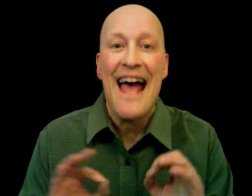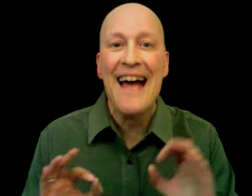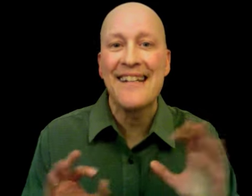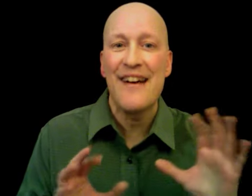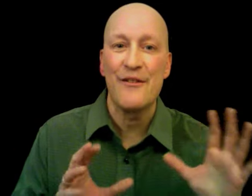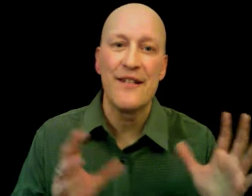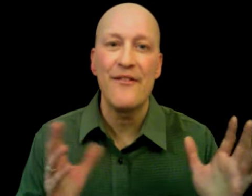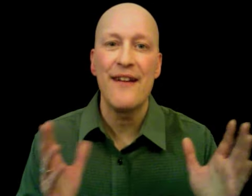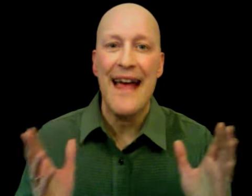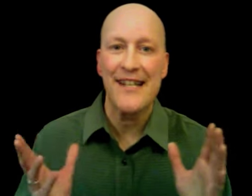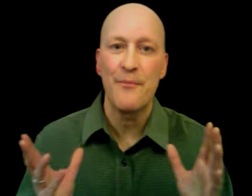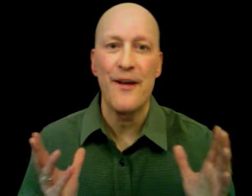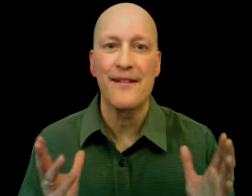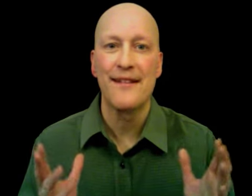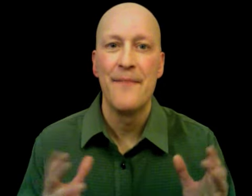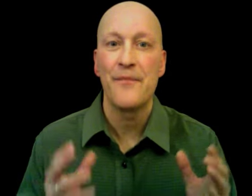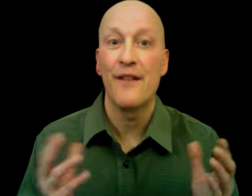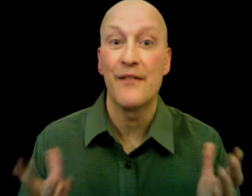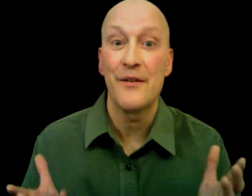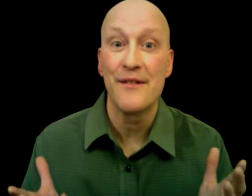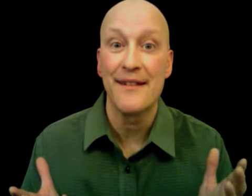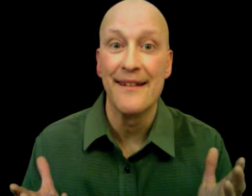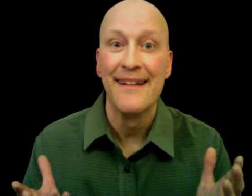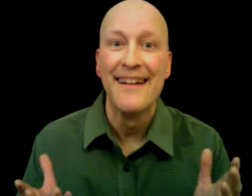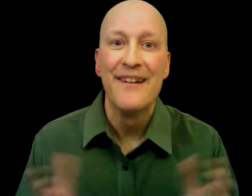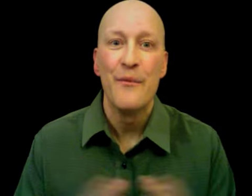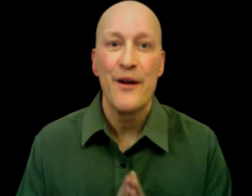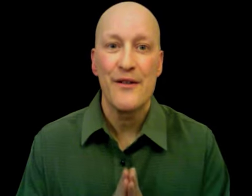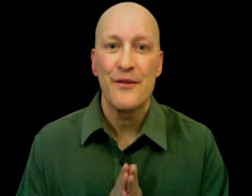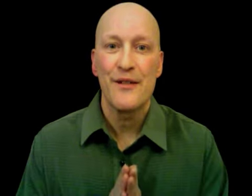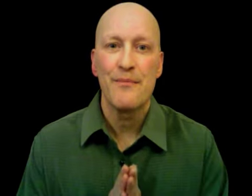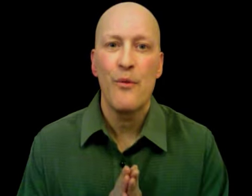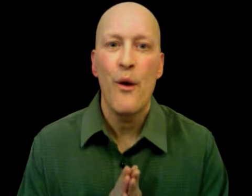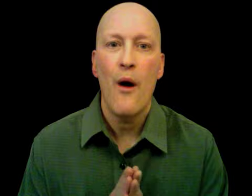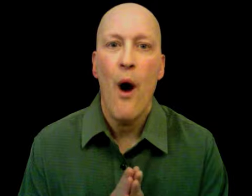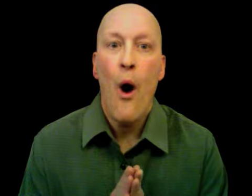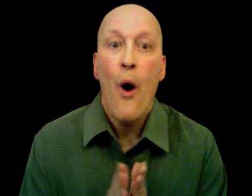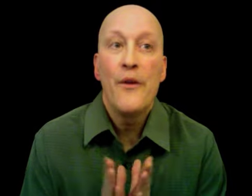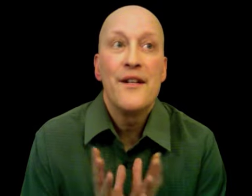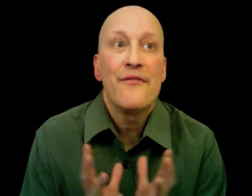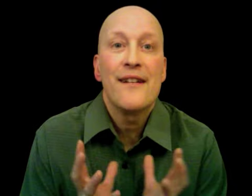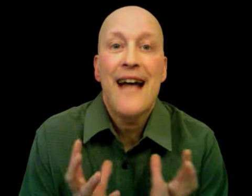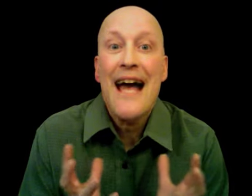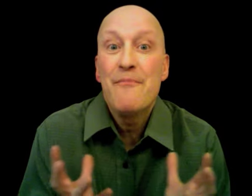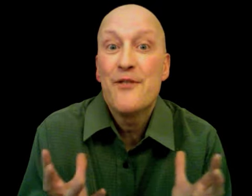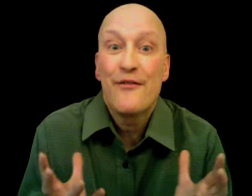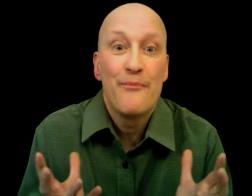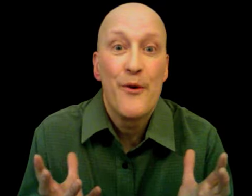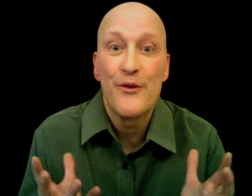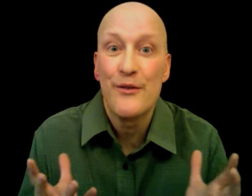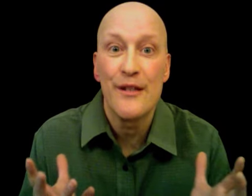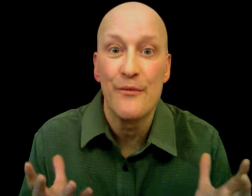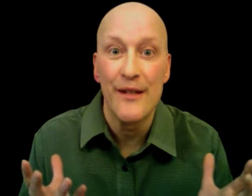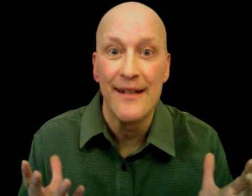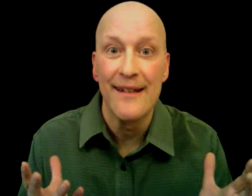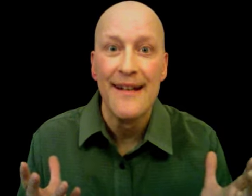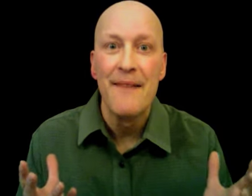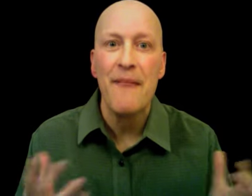act out different aspects of literacy. We also explore all the different types of books you can read. My